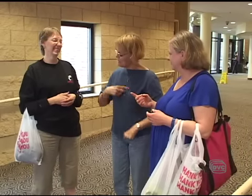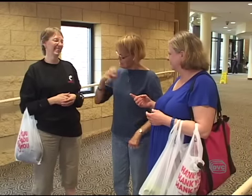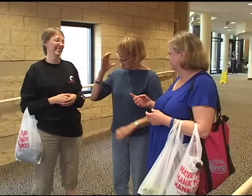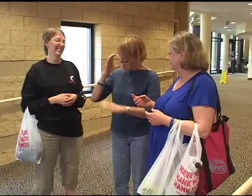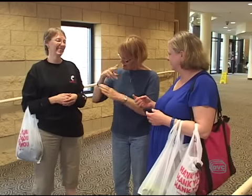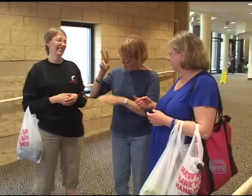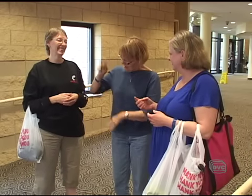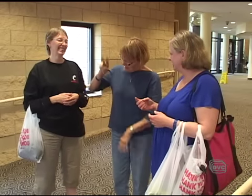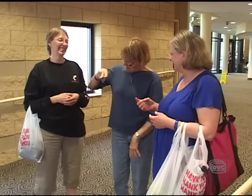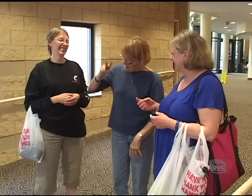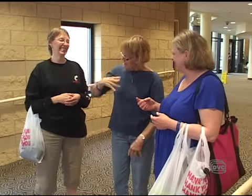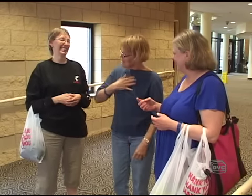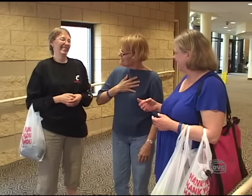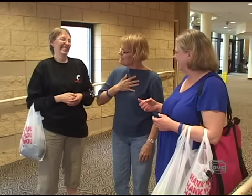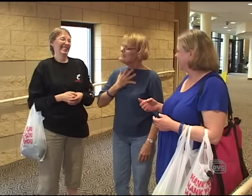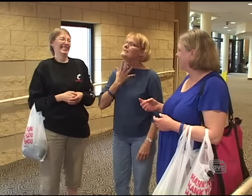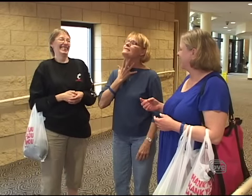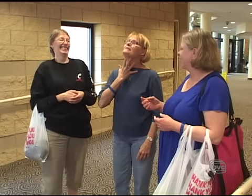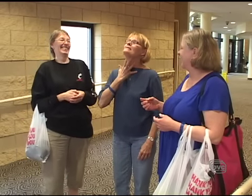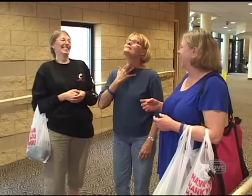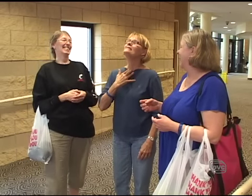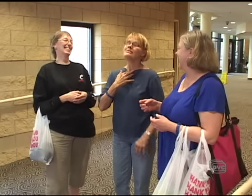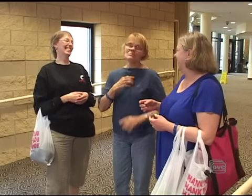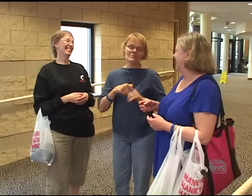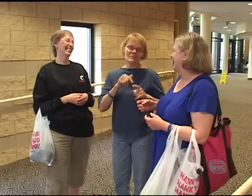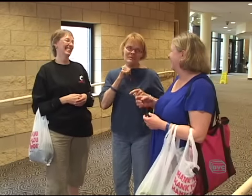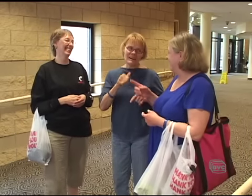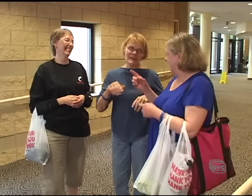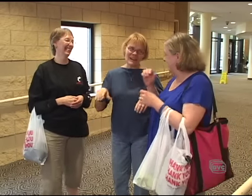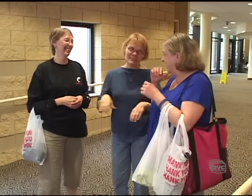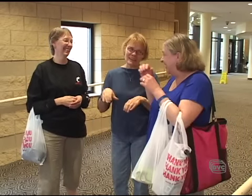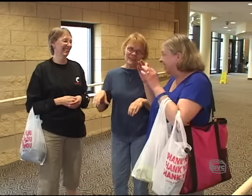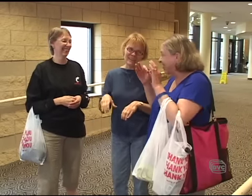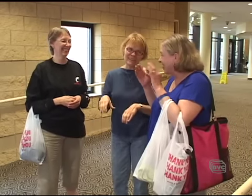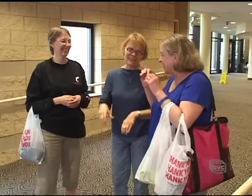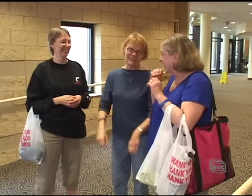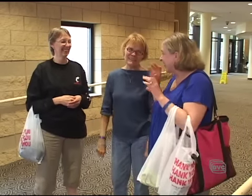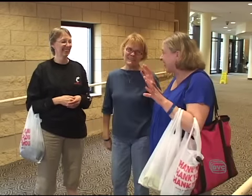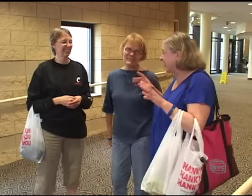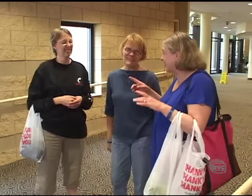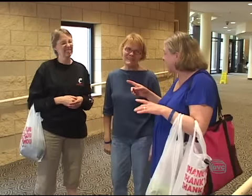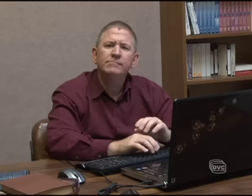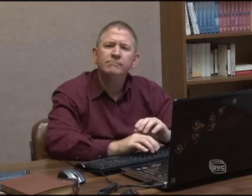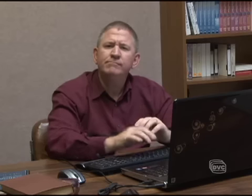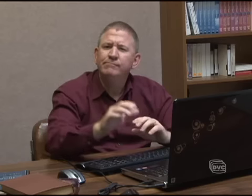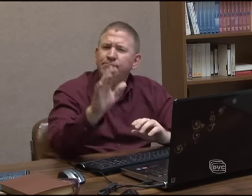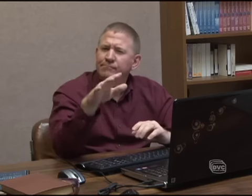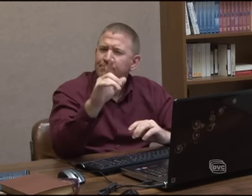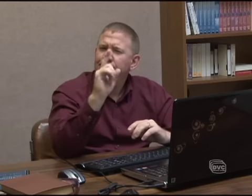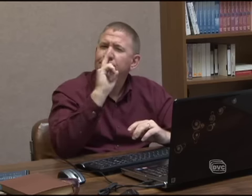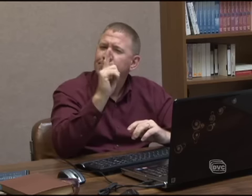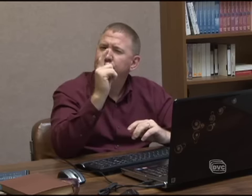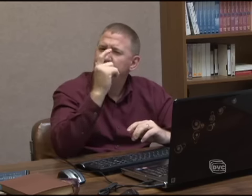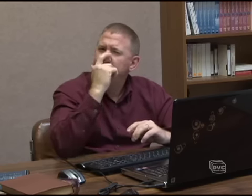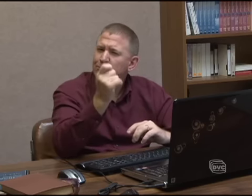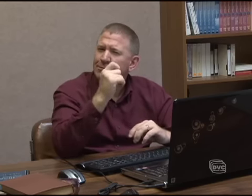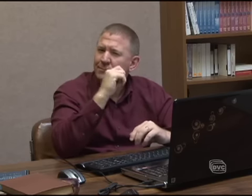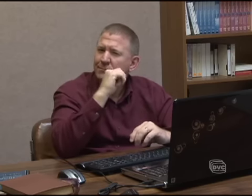I'll take a look at somebody. Oh, I like it, but I don't touch. I don't do anything about it. You know, that was really interesting.